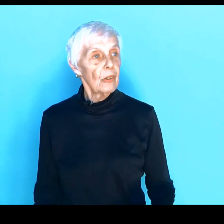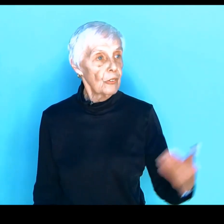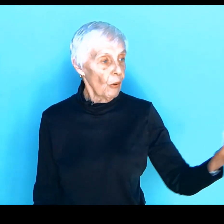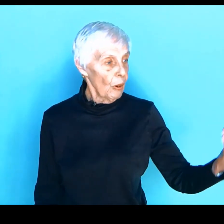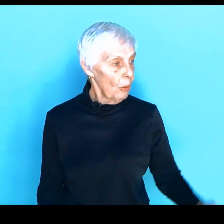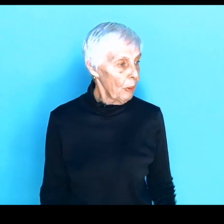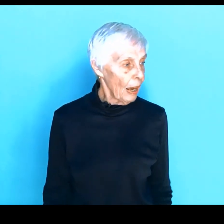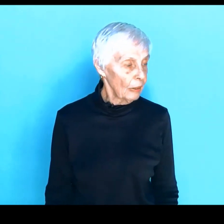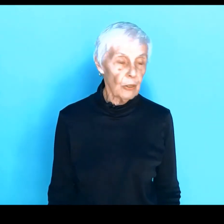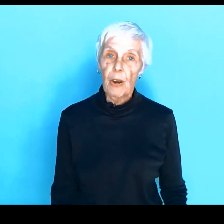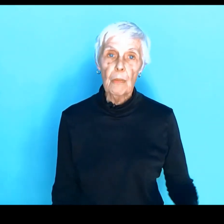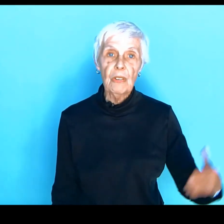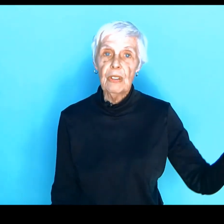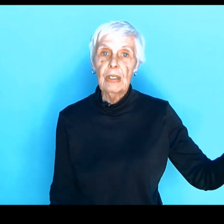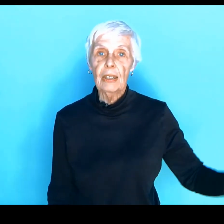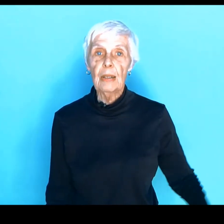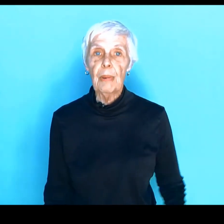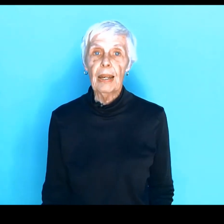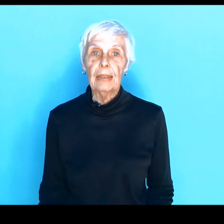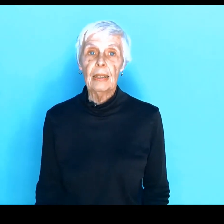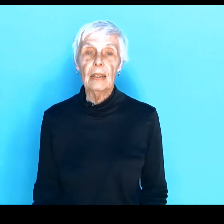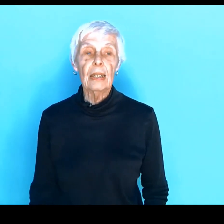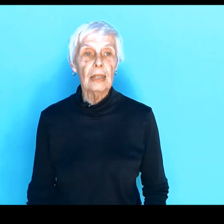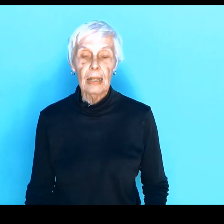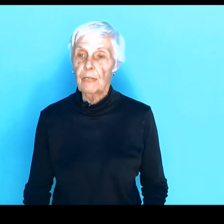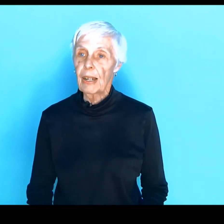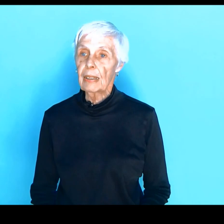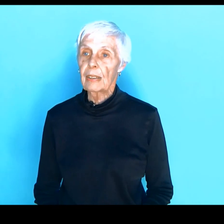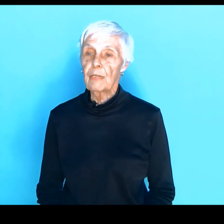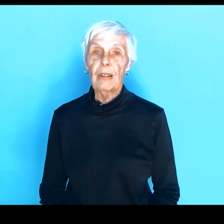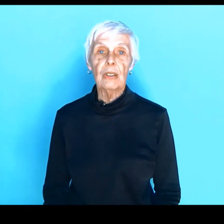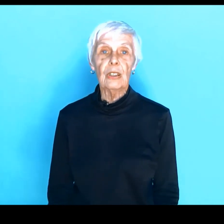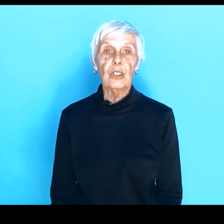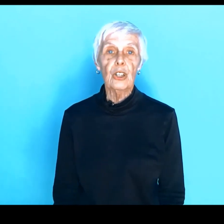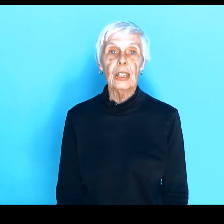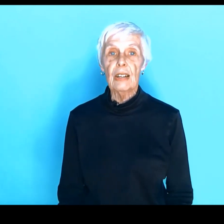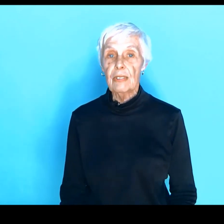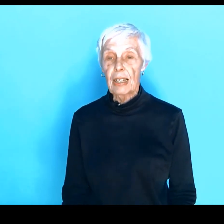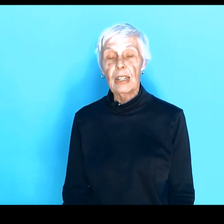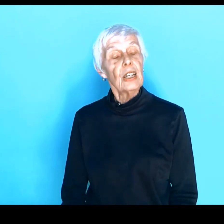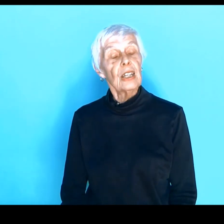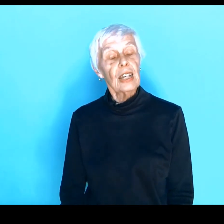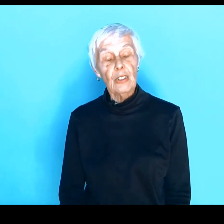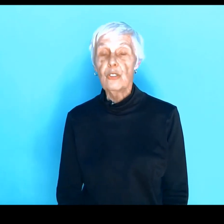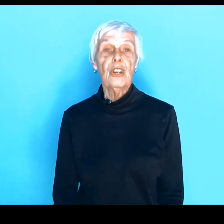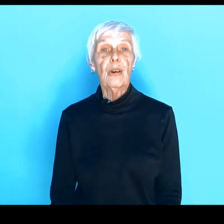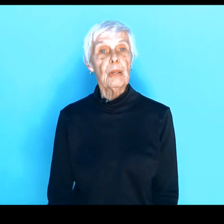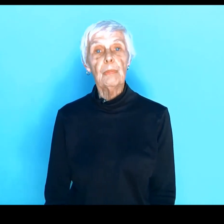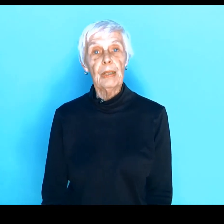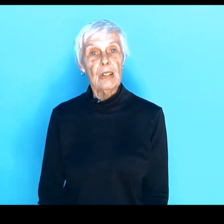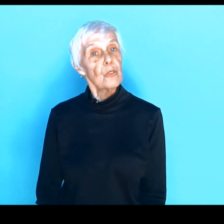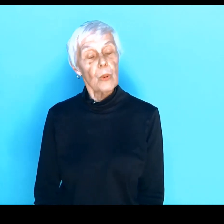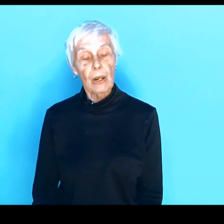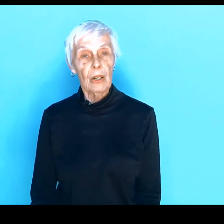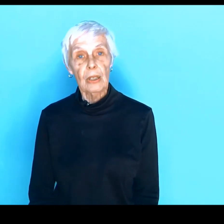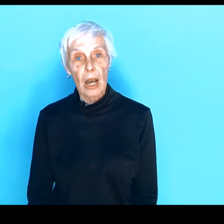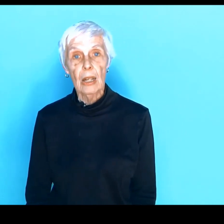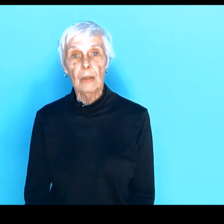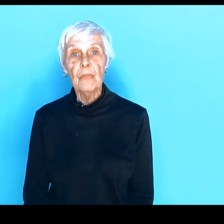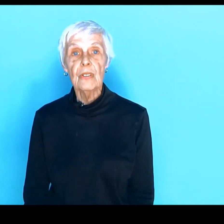So I went back to the pharmacy, nothing back there, and I finally found a clerk. And I said, can you tell me, please, where are the condoms?